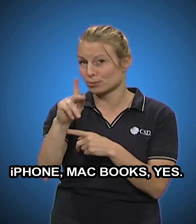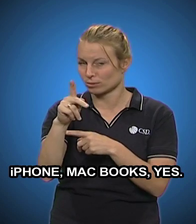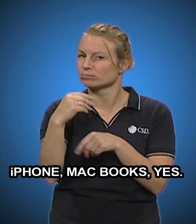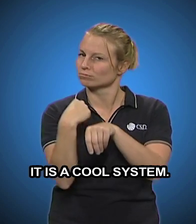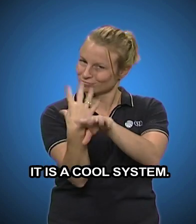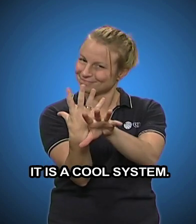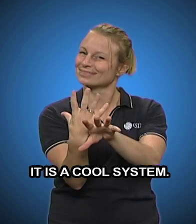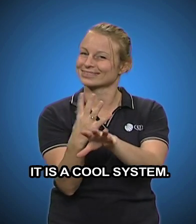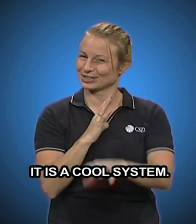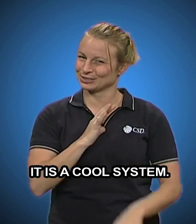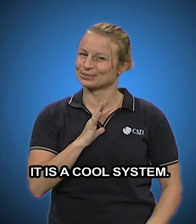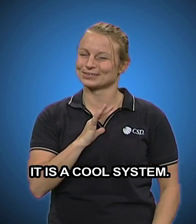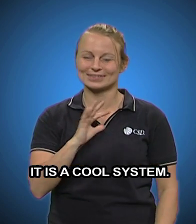Yes, it is a cool system.